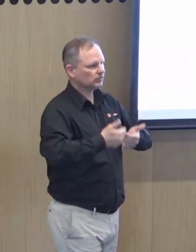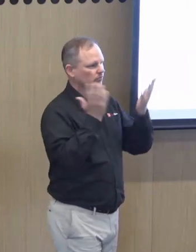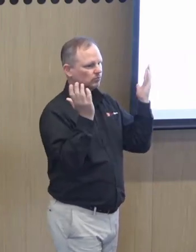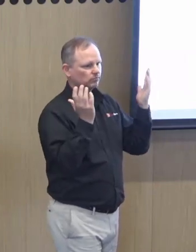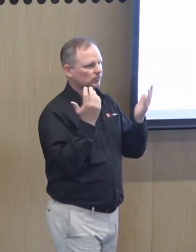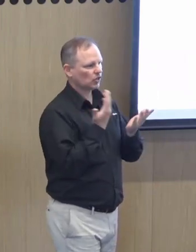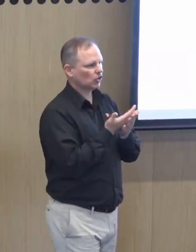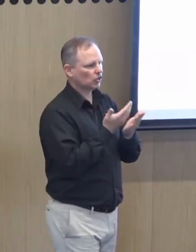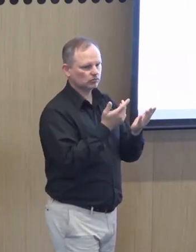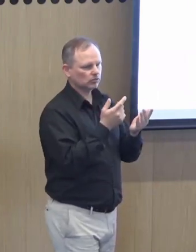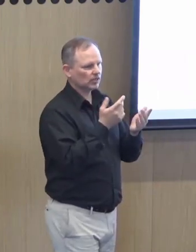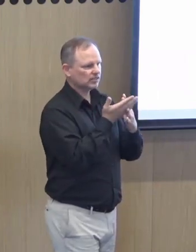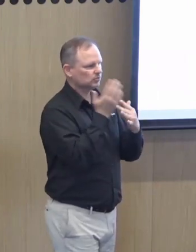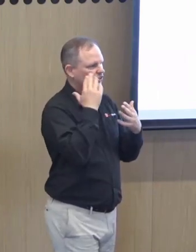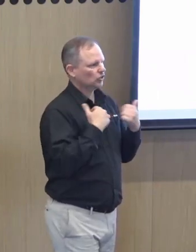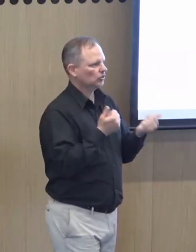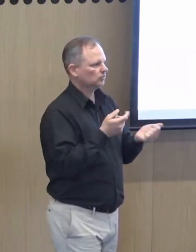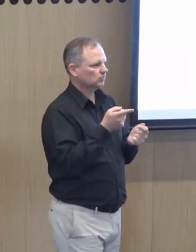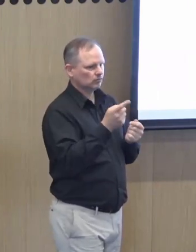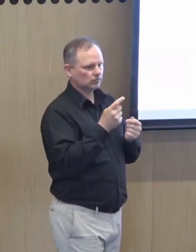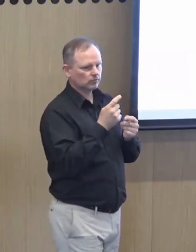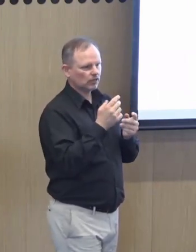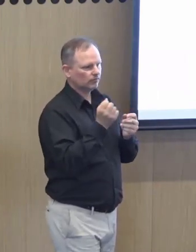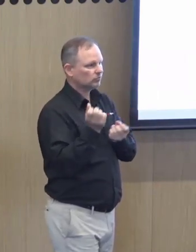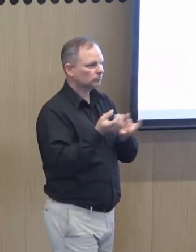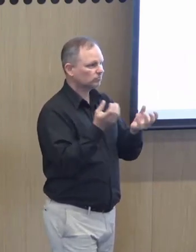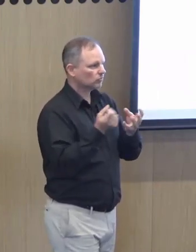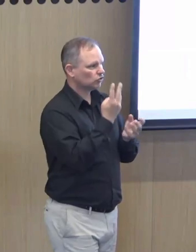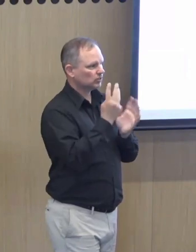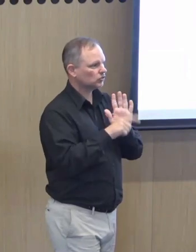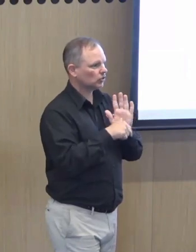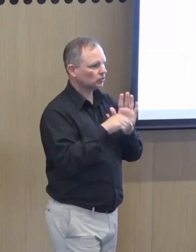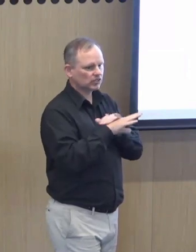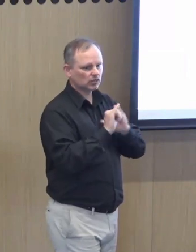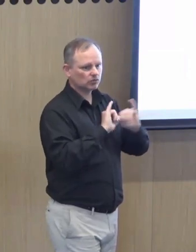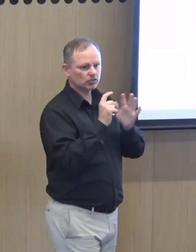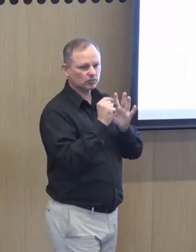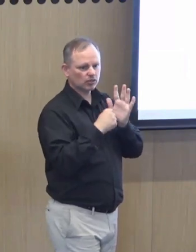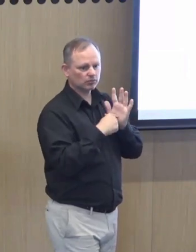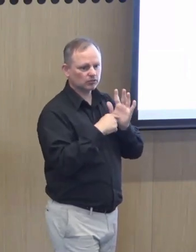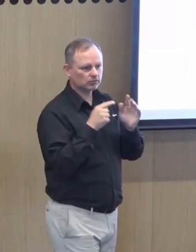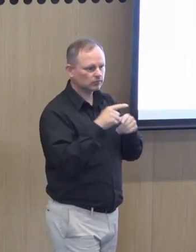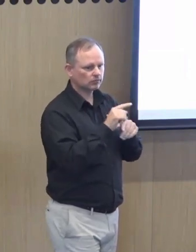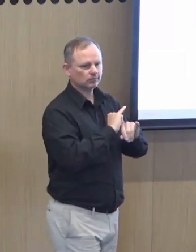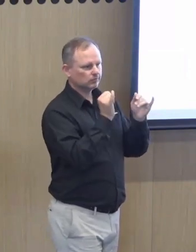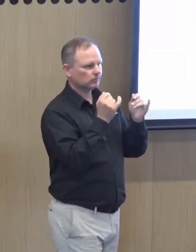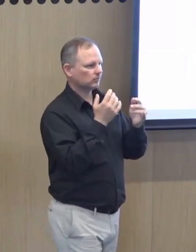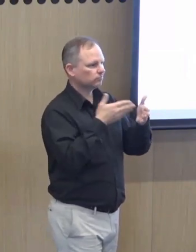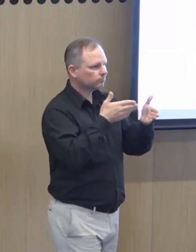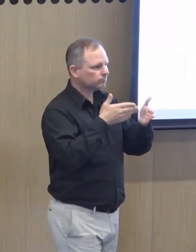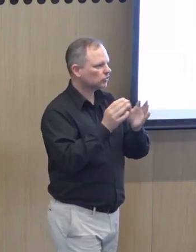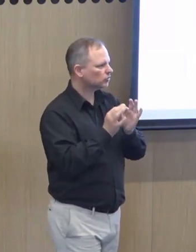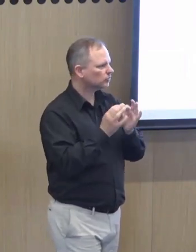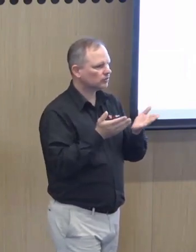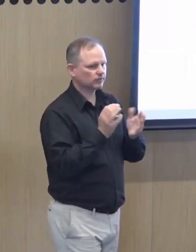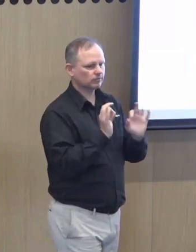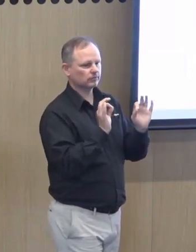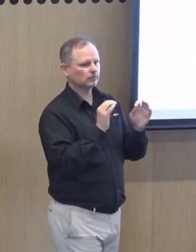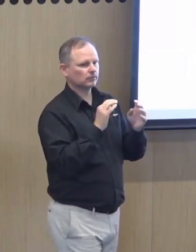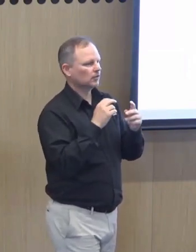has given up on accessing mental health supports because in three occasions, separate occasions, they've tried to